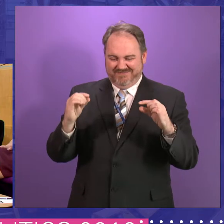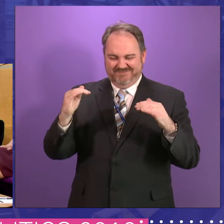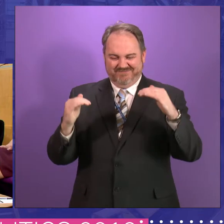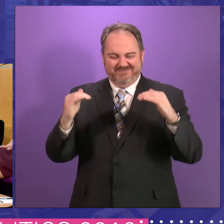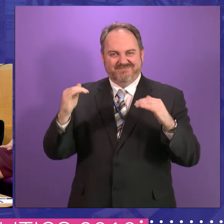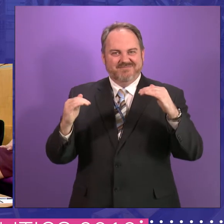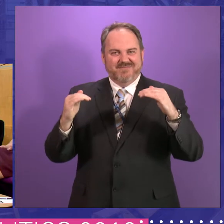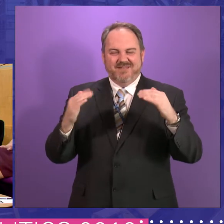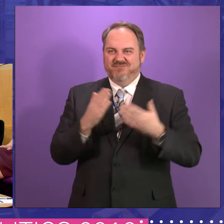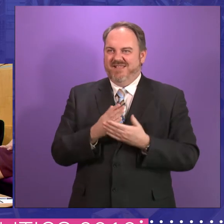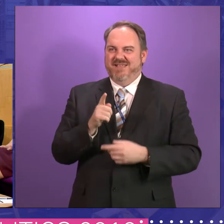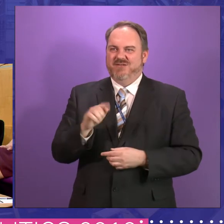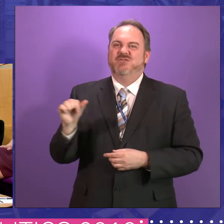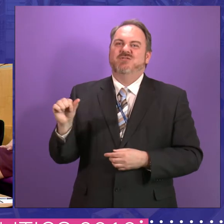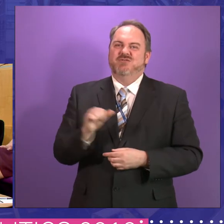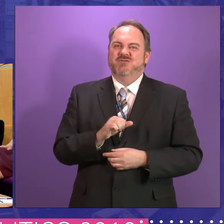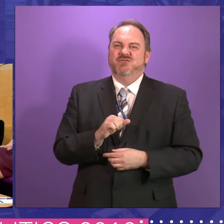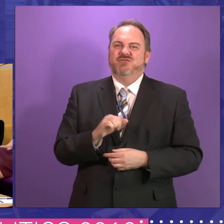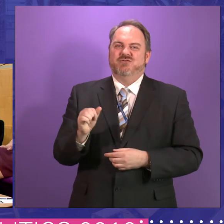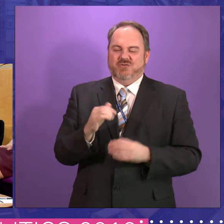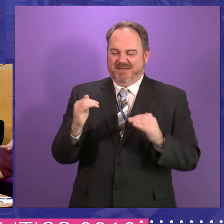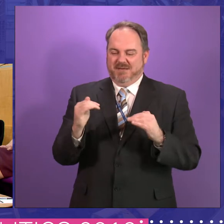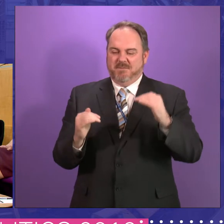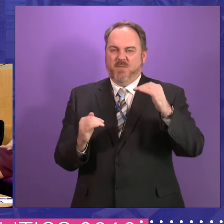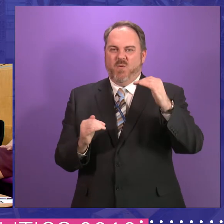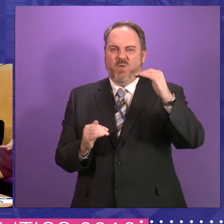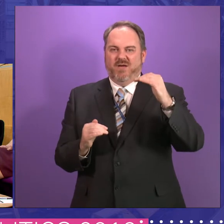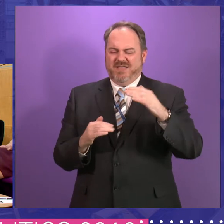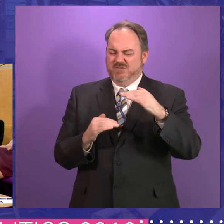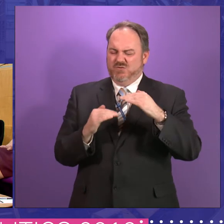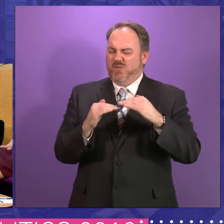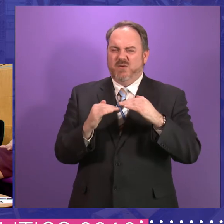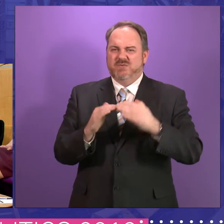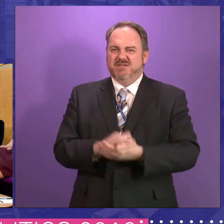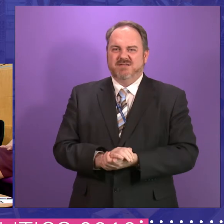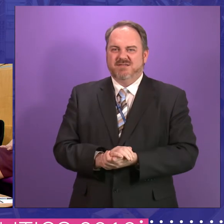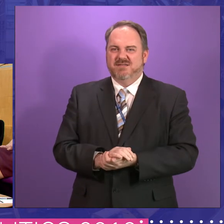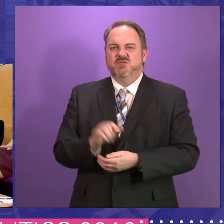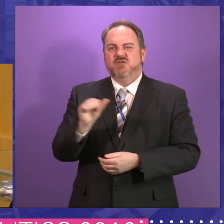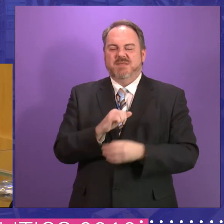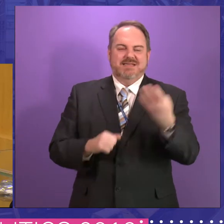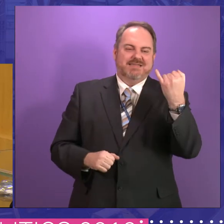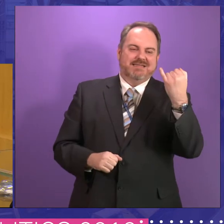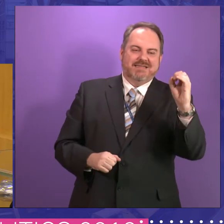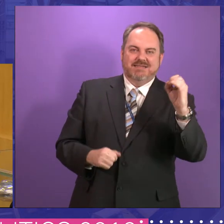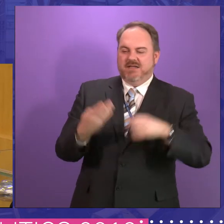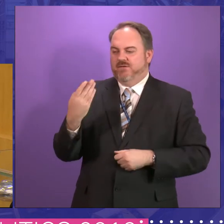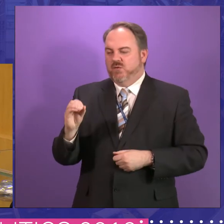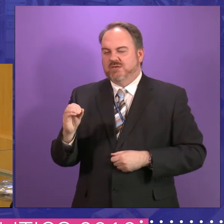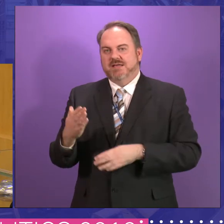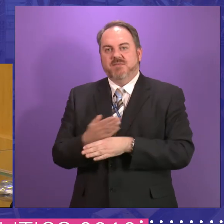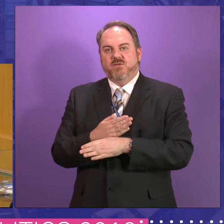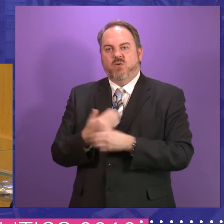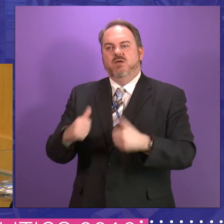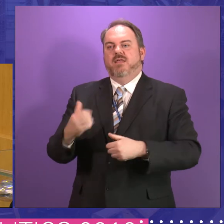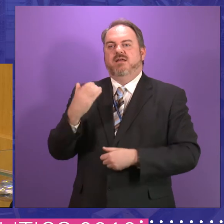Perhaps we should say that there should be a higher point in a referendum, like 60% of the vote, before government has to